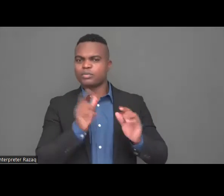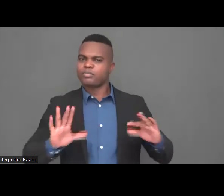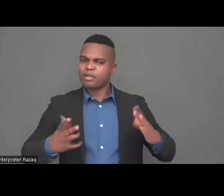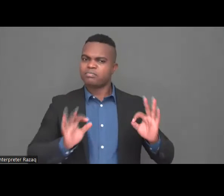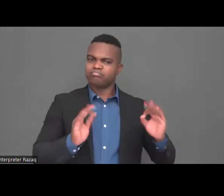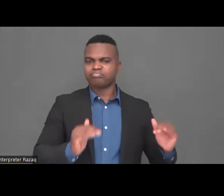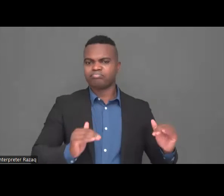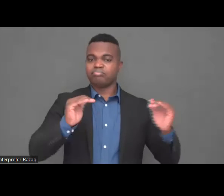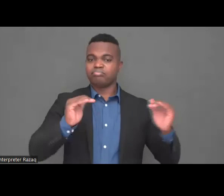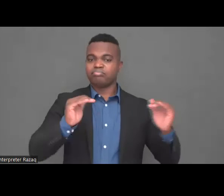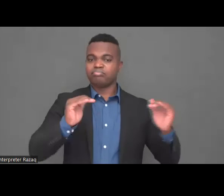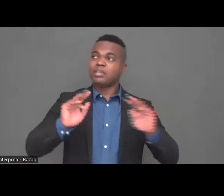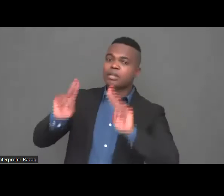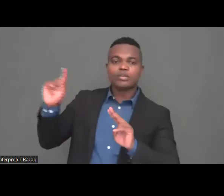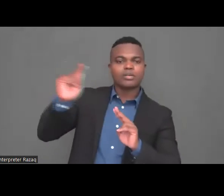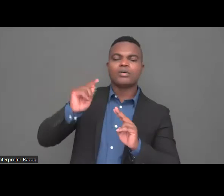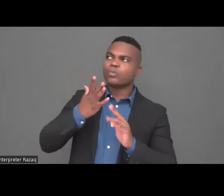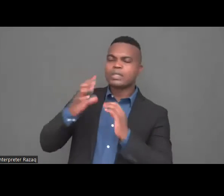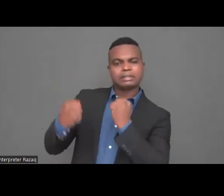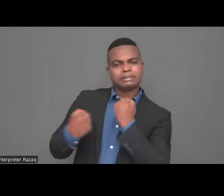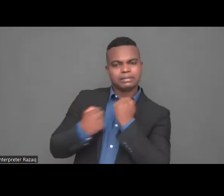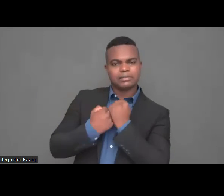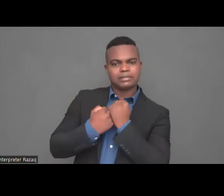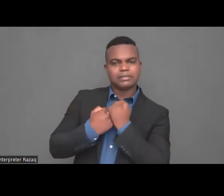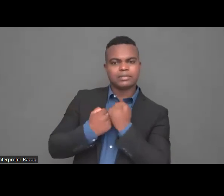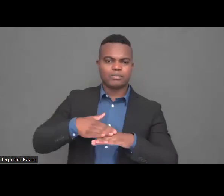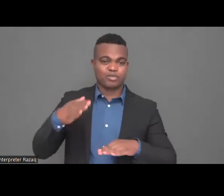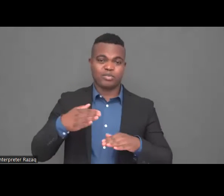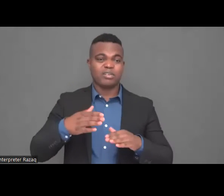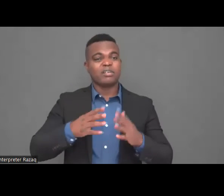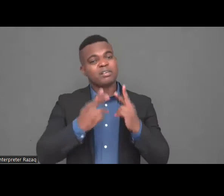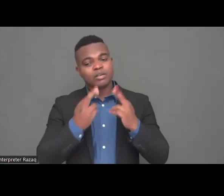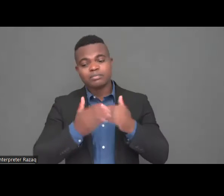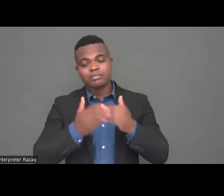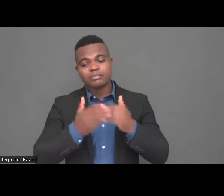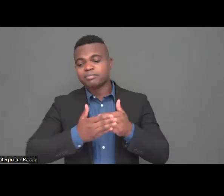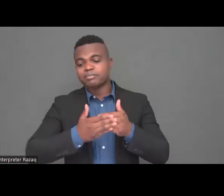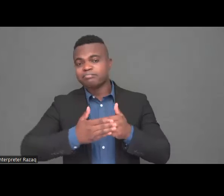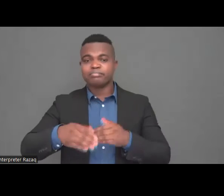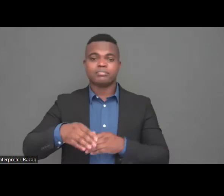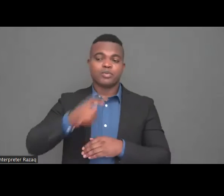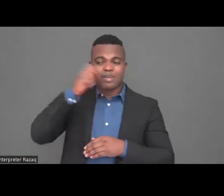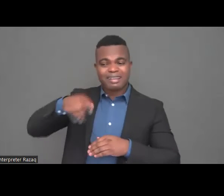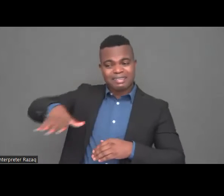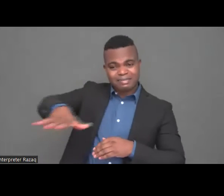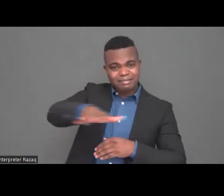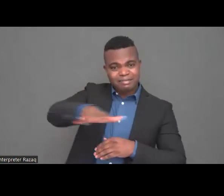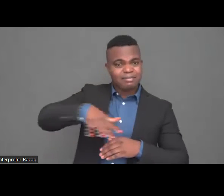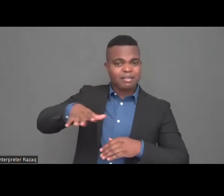will feel a strong, strong, strong opposition. And finally, the